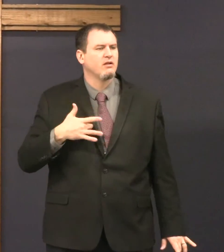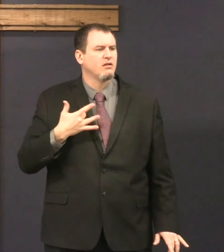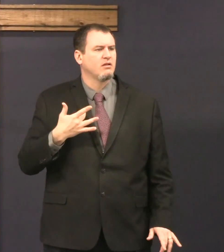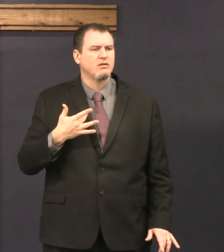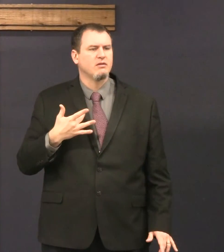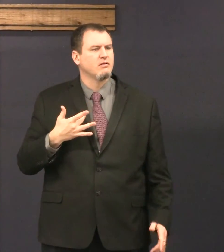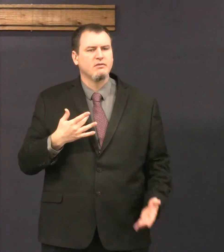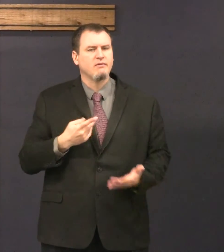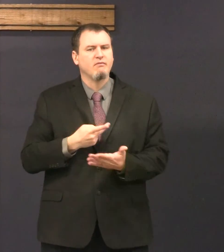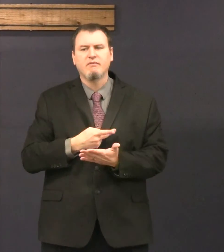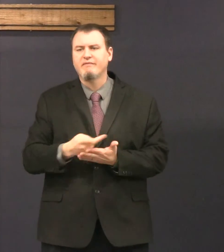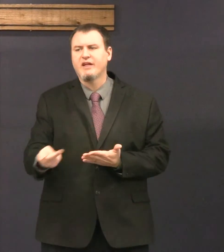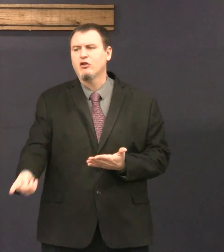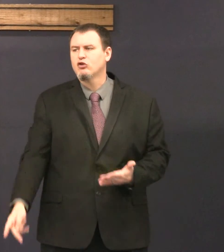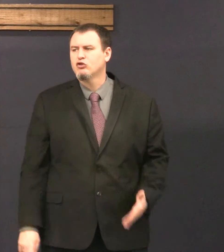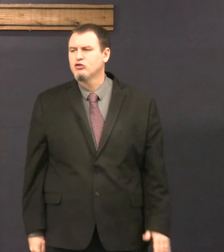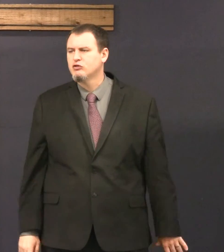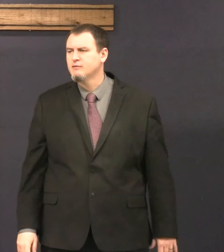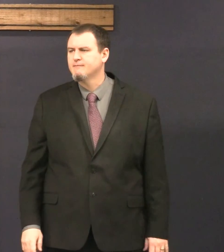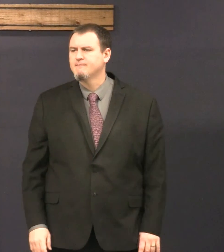He must have fell like a failure.